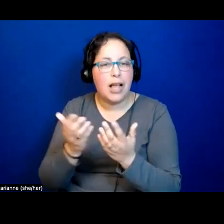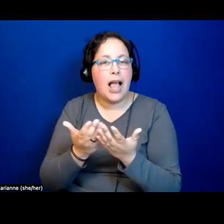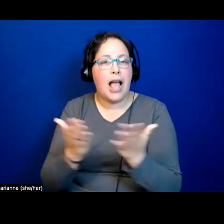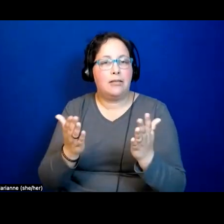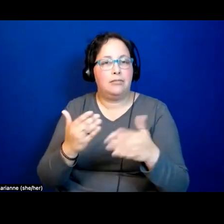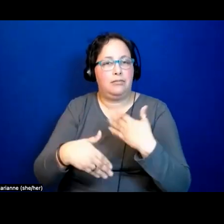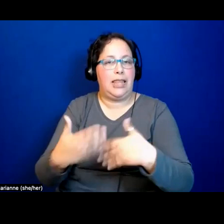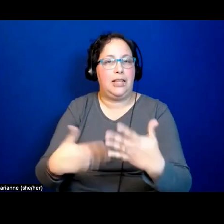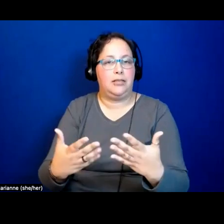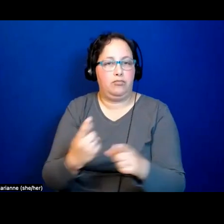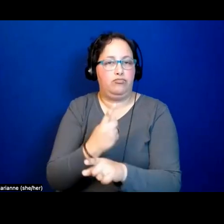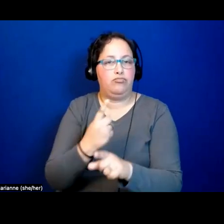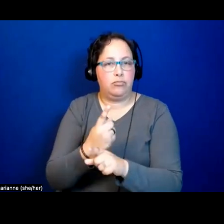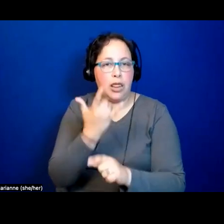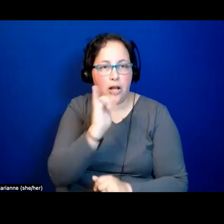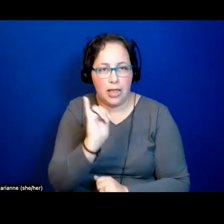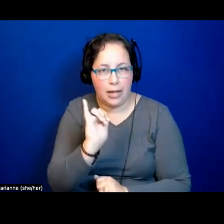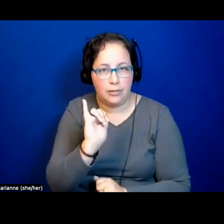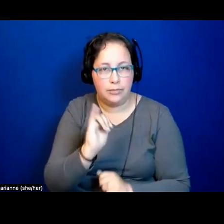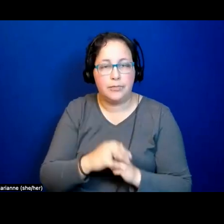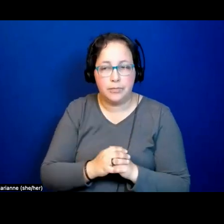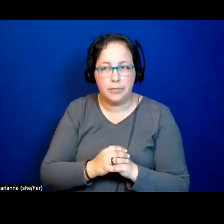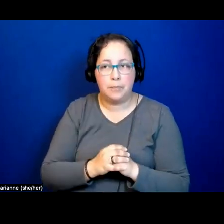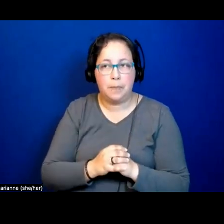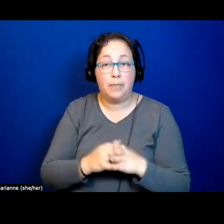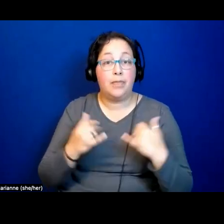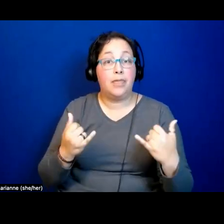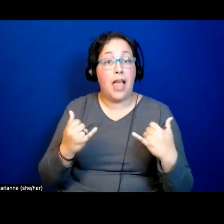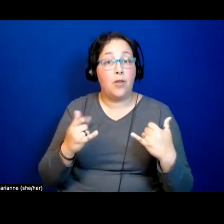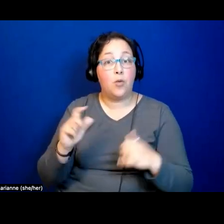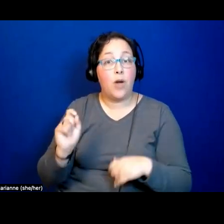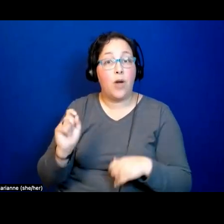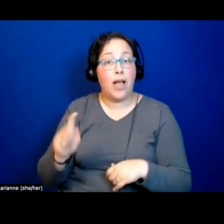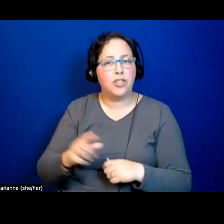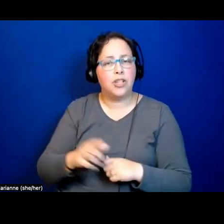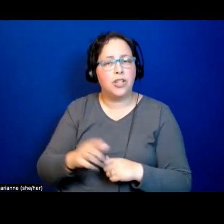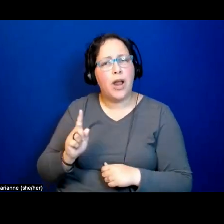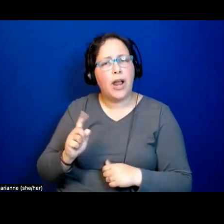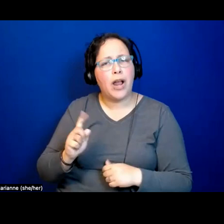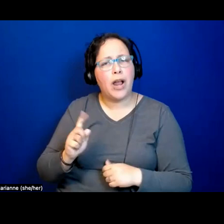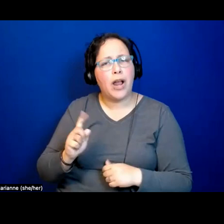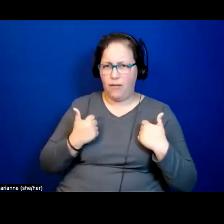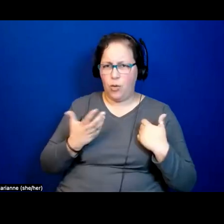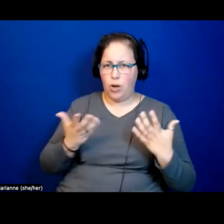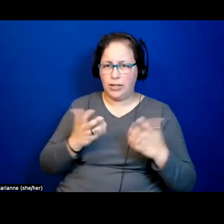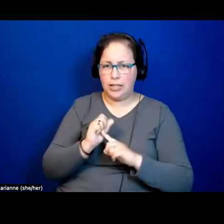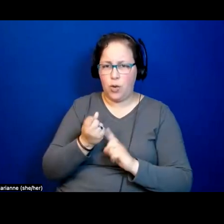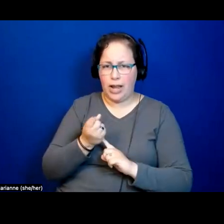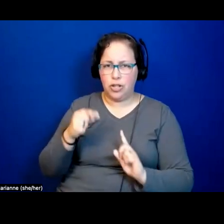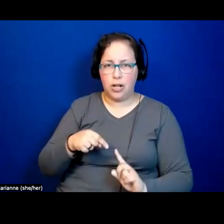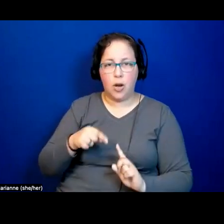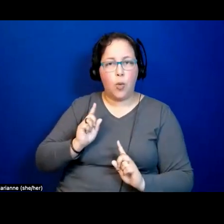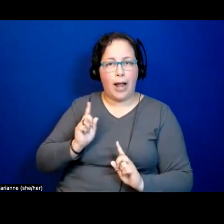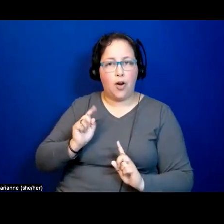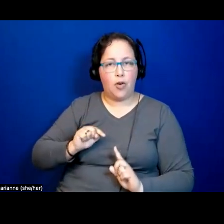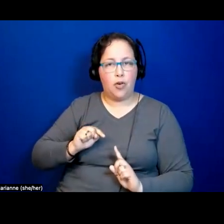And then the question becomes, is that where, where is it that I reside? And under what circumstances? Where is the where?